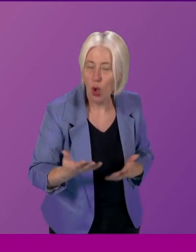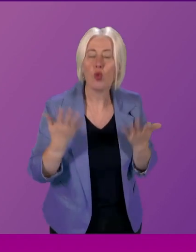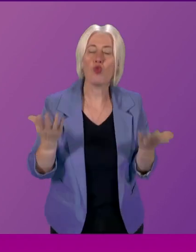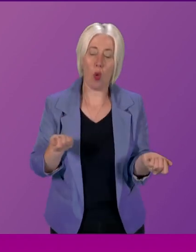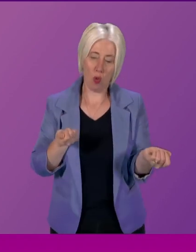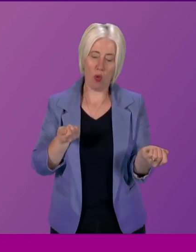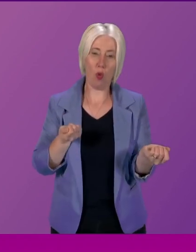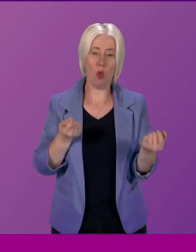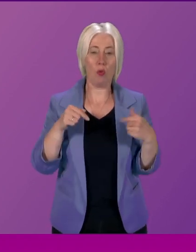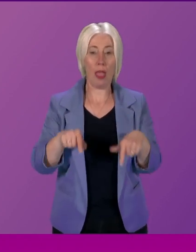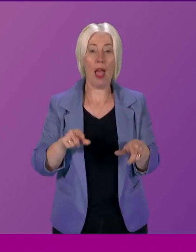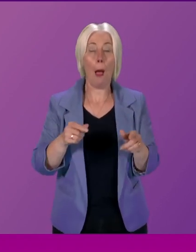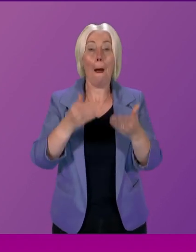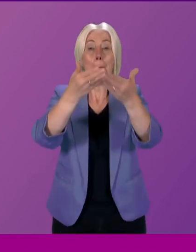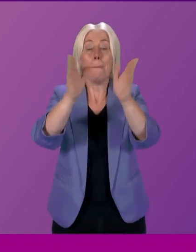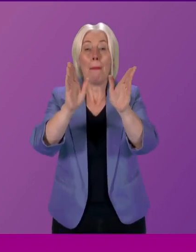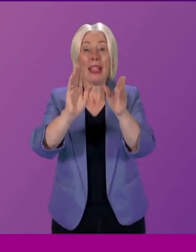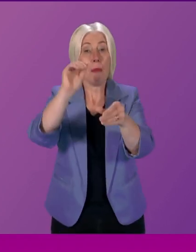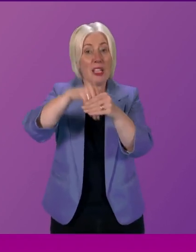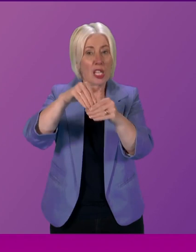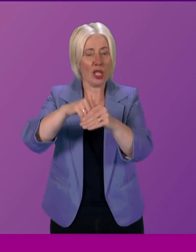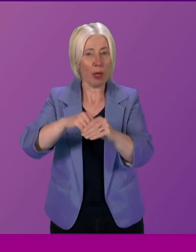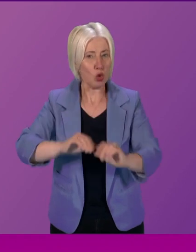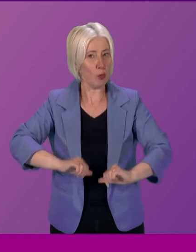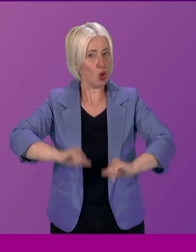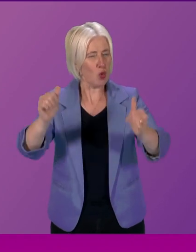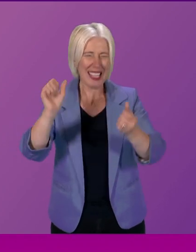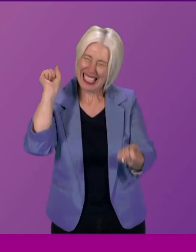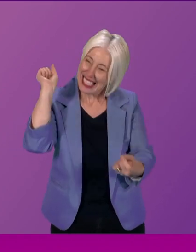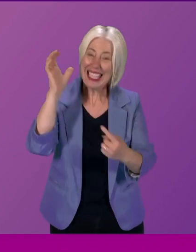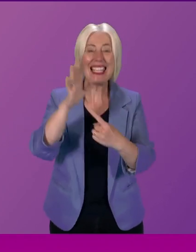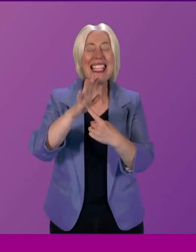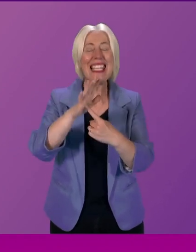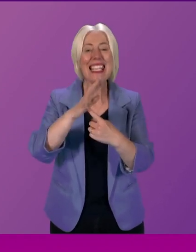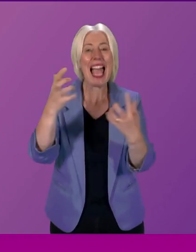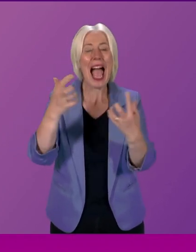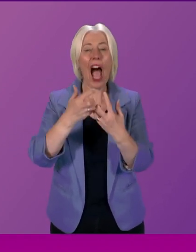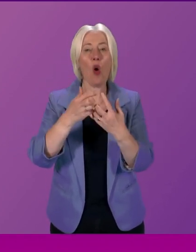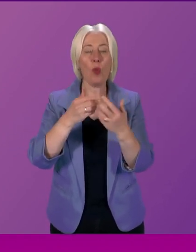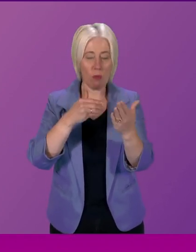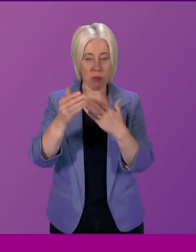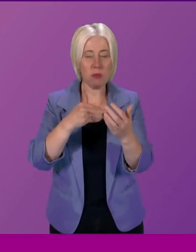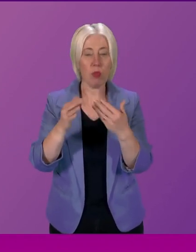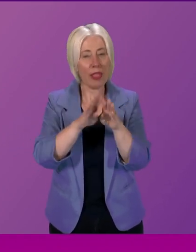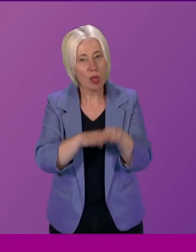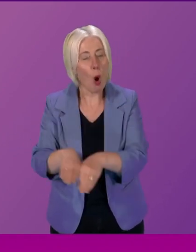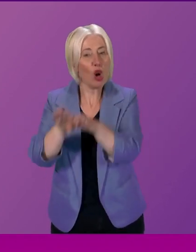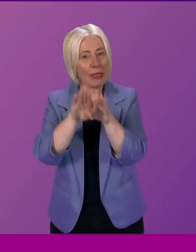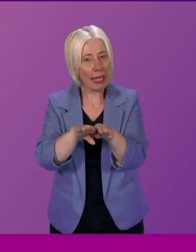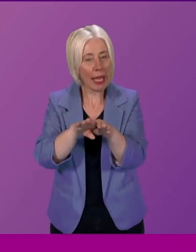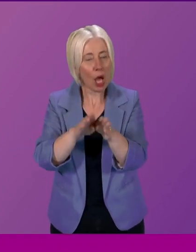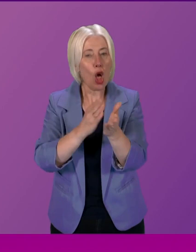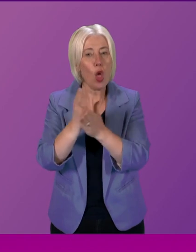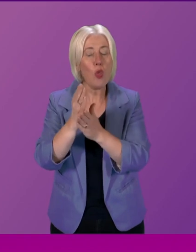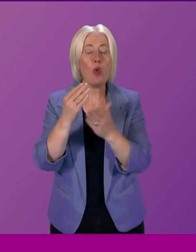the healthy level of public participation should be a key ingredient into the way we deal with democracy and our systems Through the public